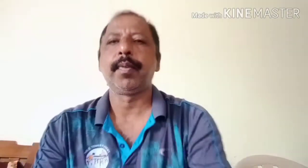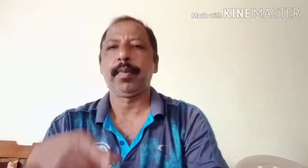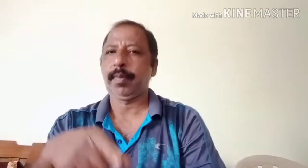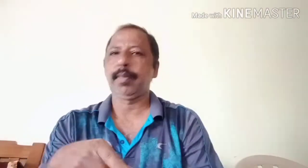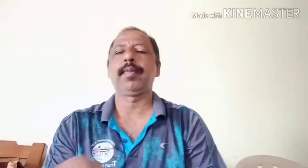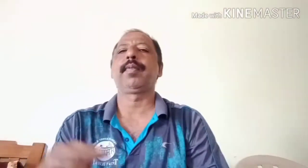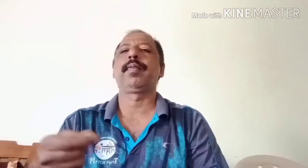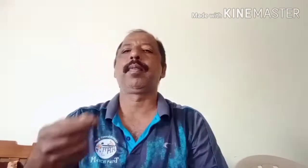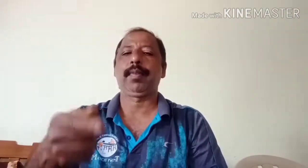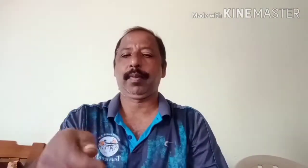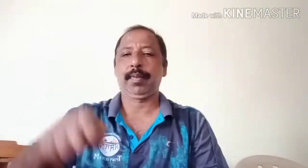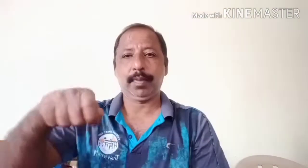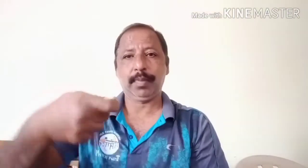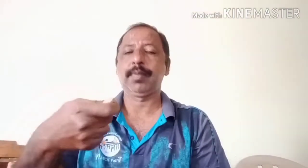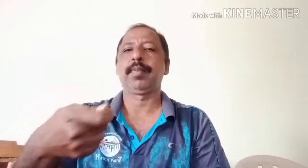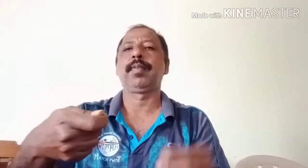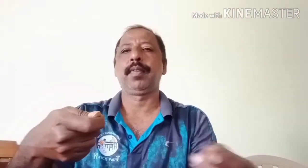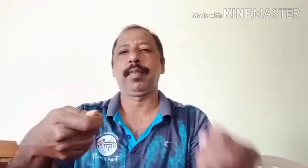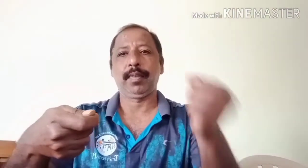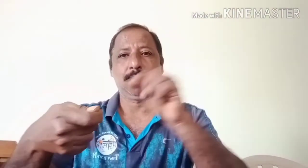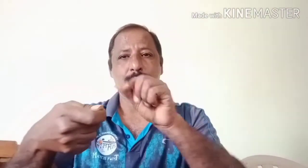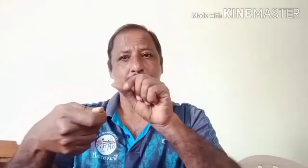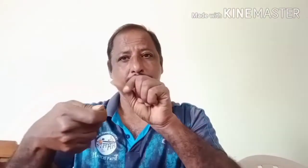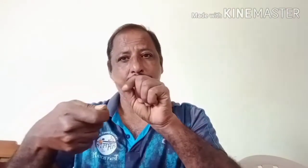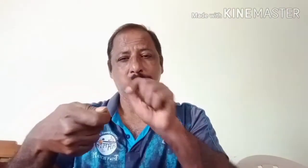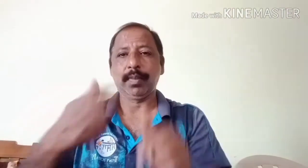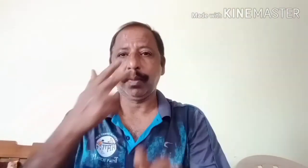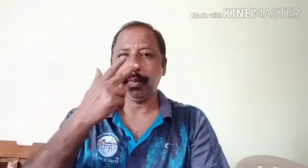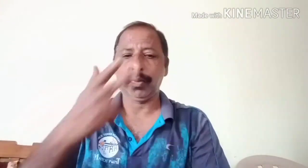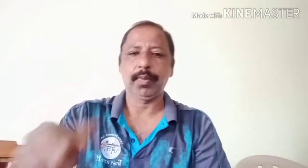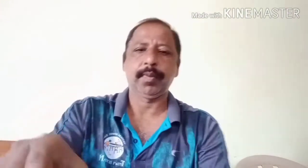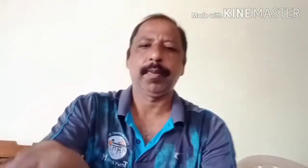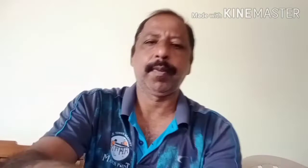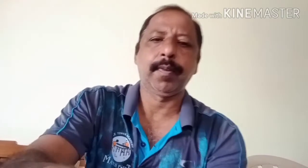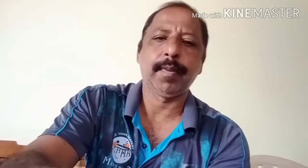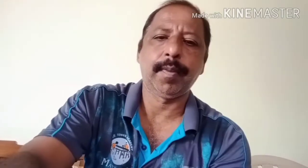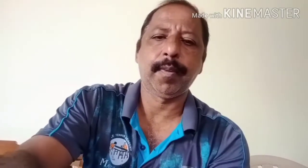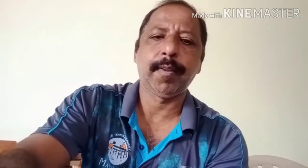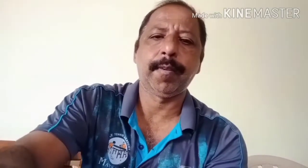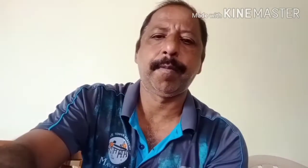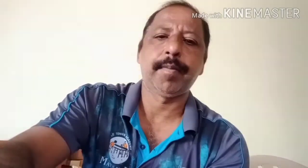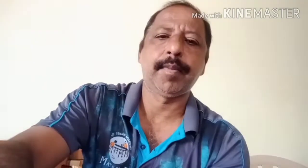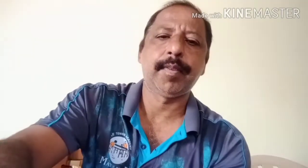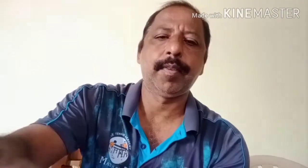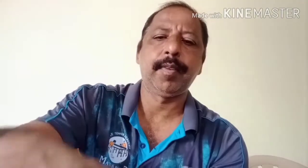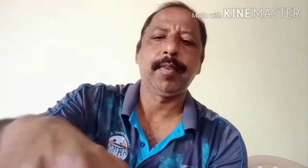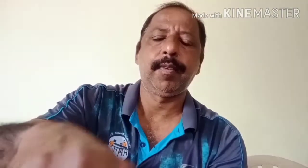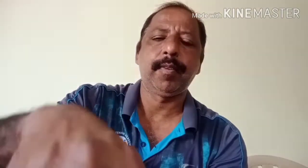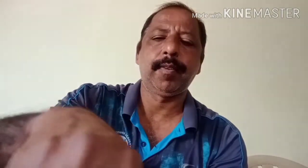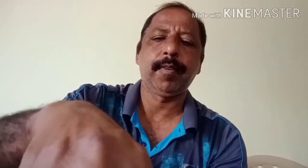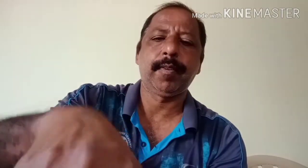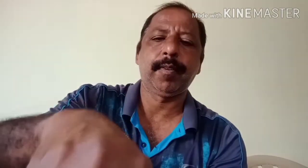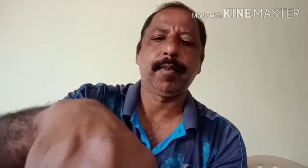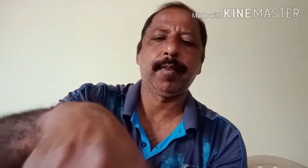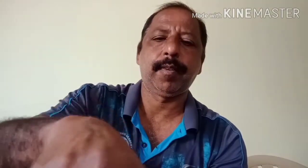goes to a lawyer who has fought or defended the BJP? No, no, I'm not saying fought or defended.